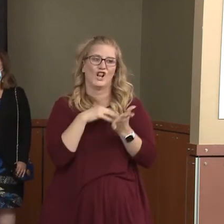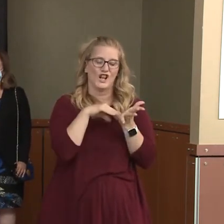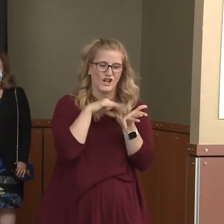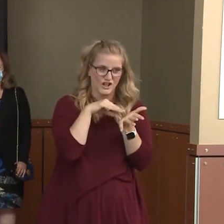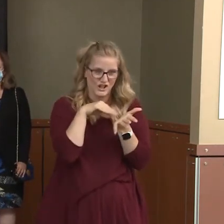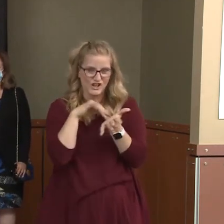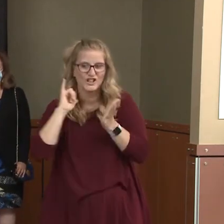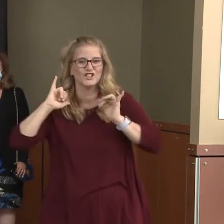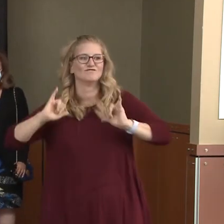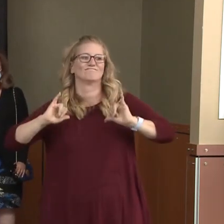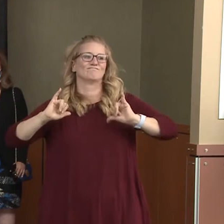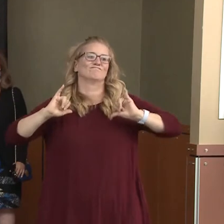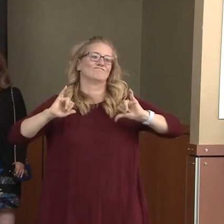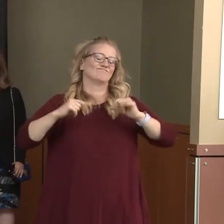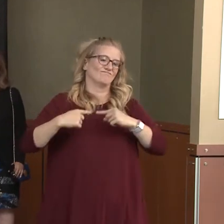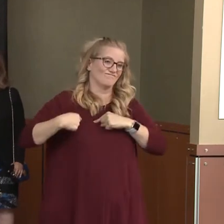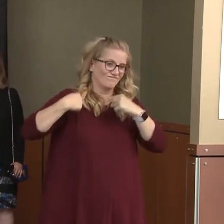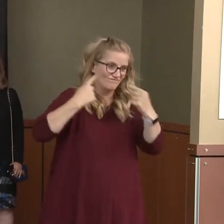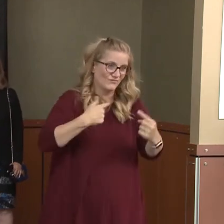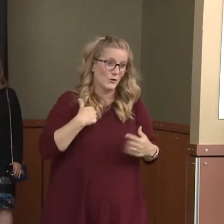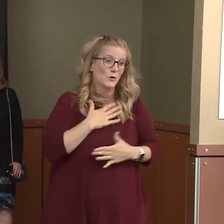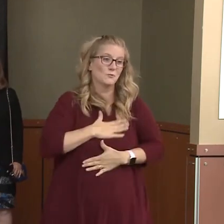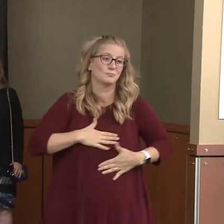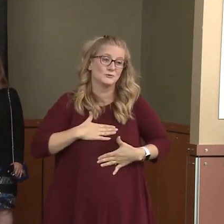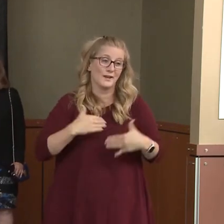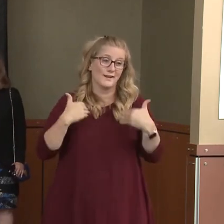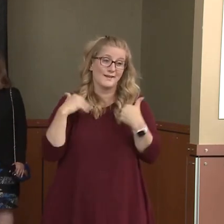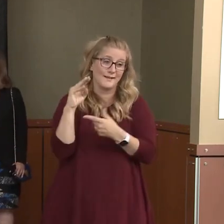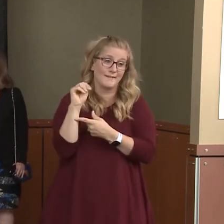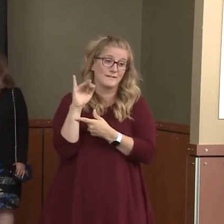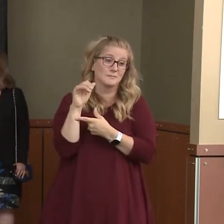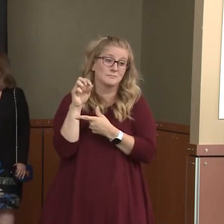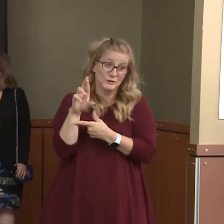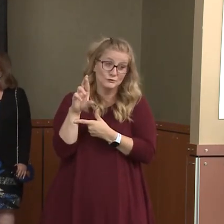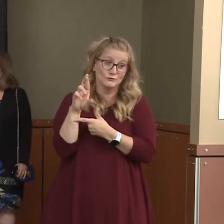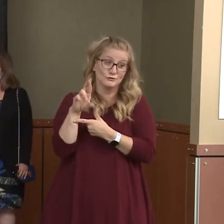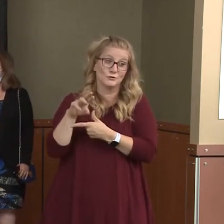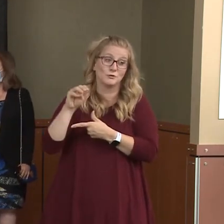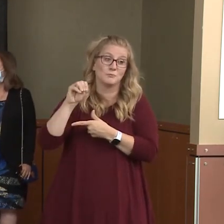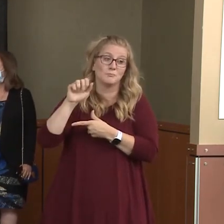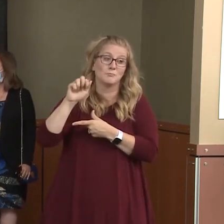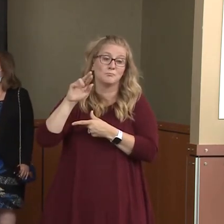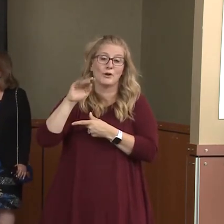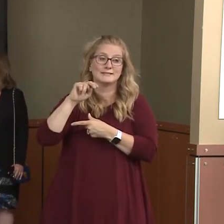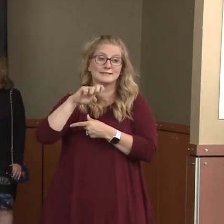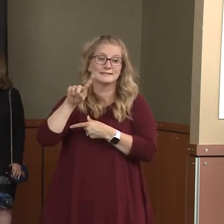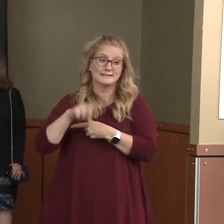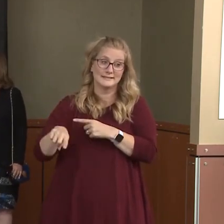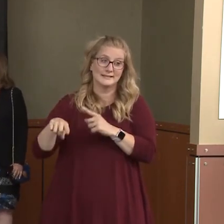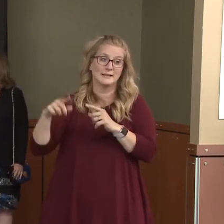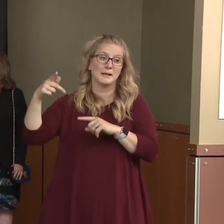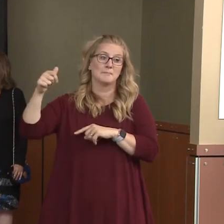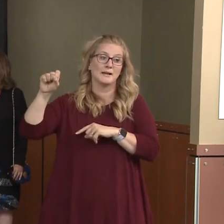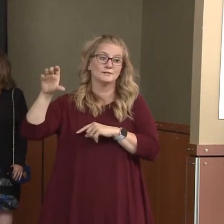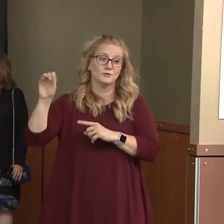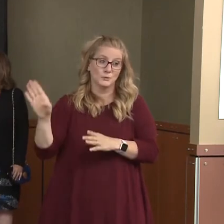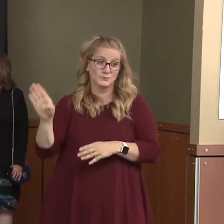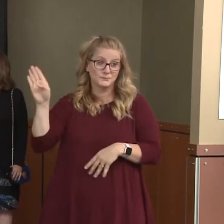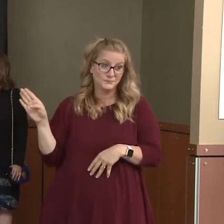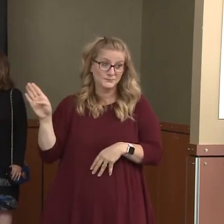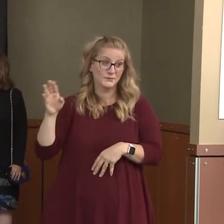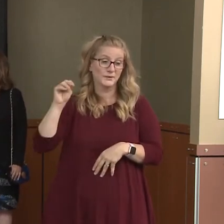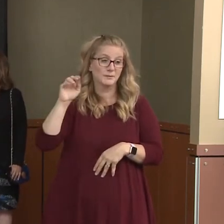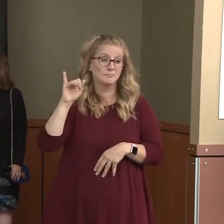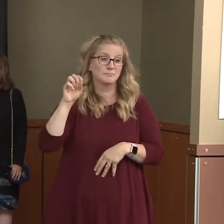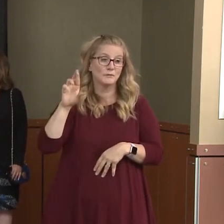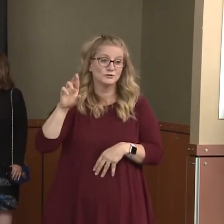pleasure here of being with Mayor Martinez, with the City of Pasco, Mayor Taylor with the City of Prosser,